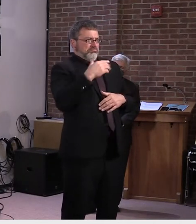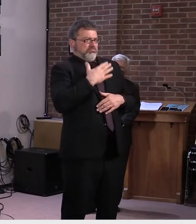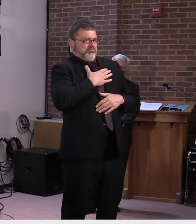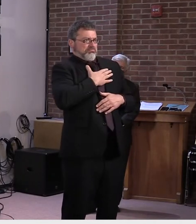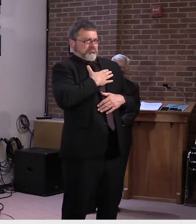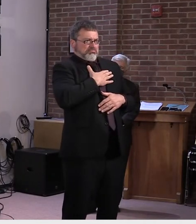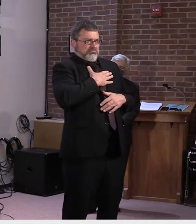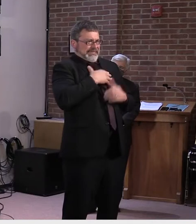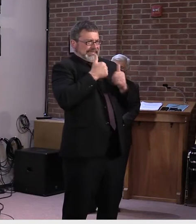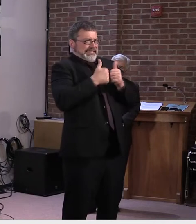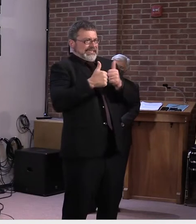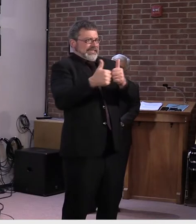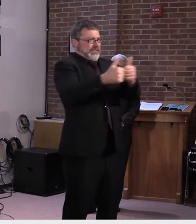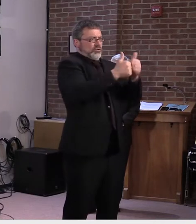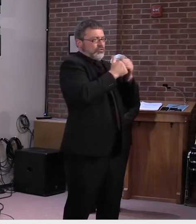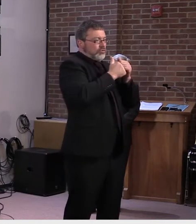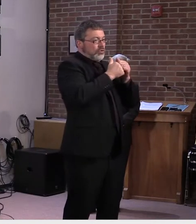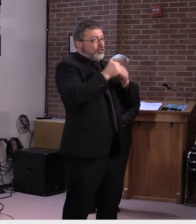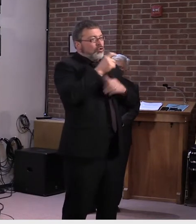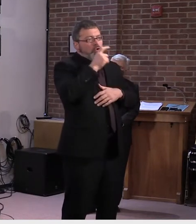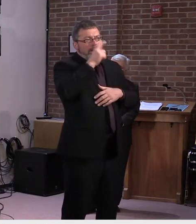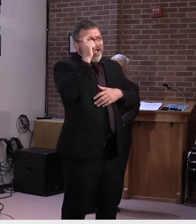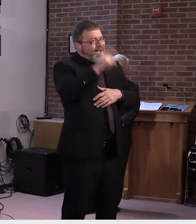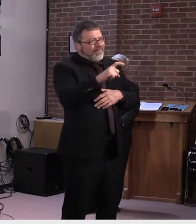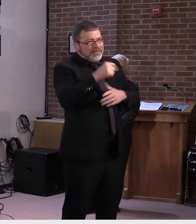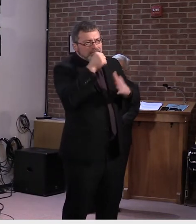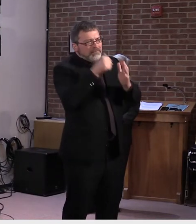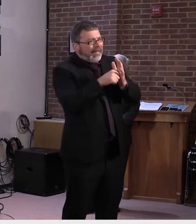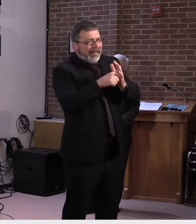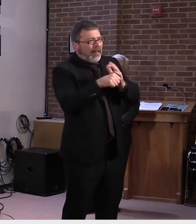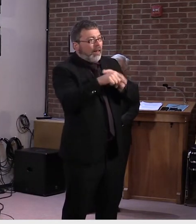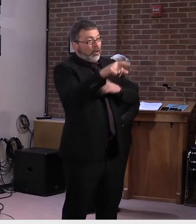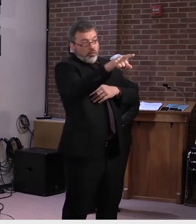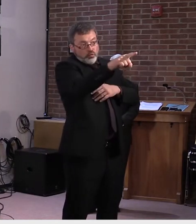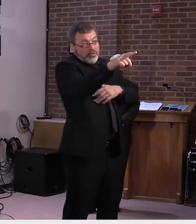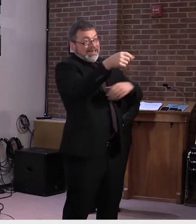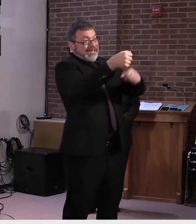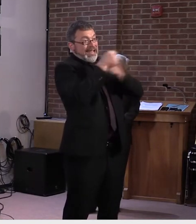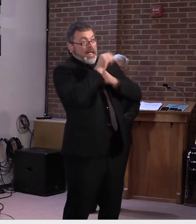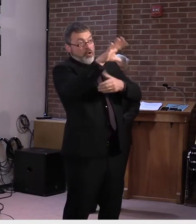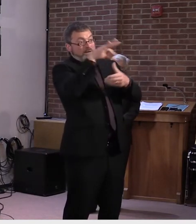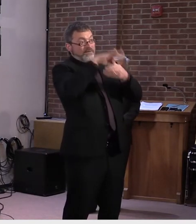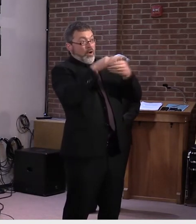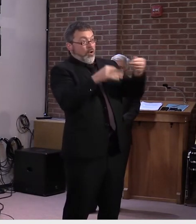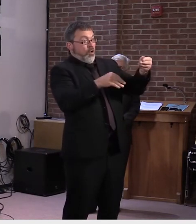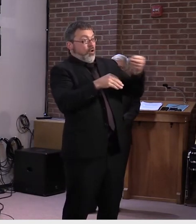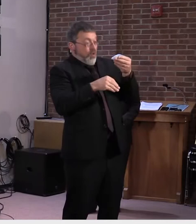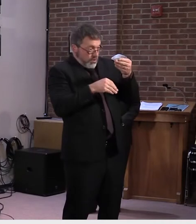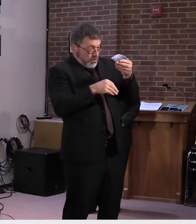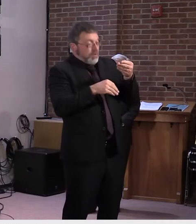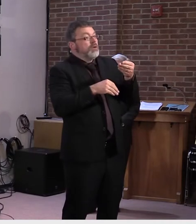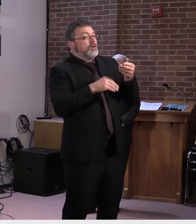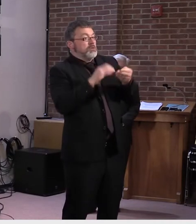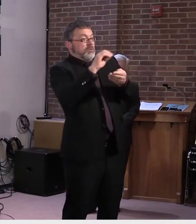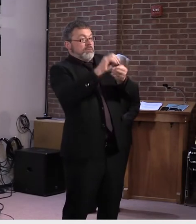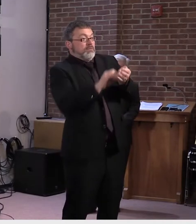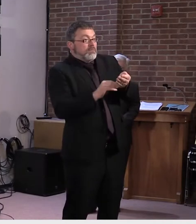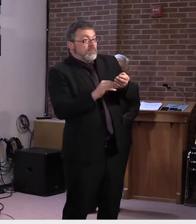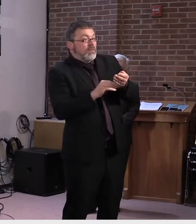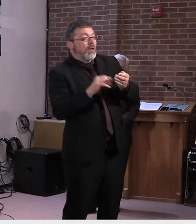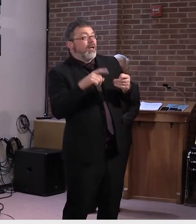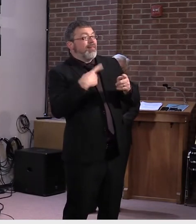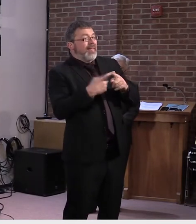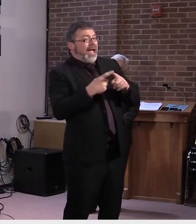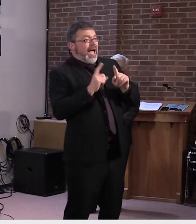maybe not mailing, uh, anything for the last couple of weeks. Maybe we could reach out to businesses that typically do mailers. Maybe candidates